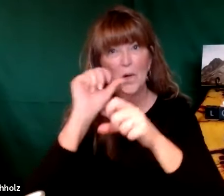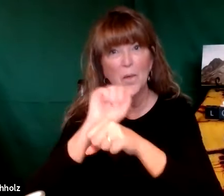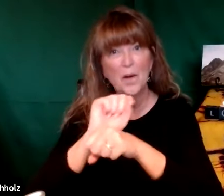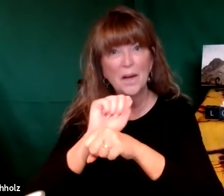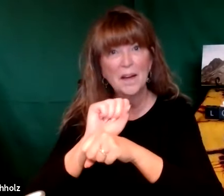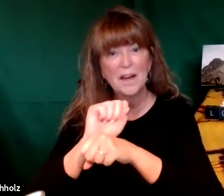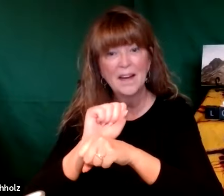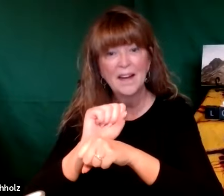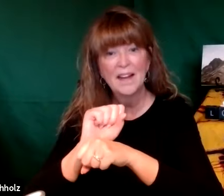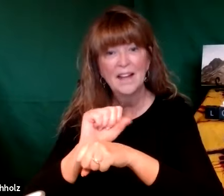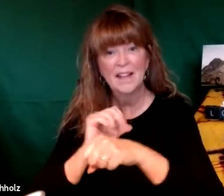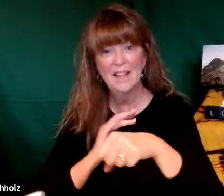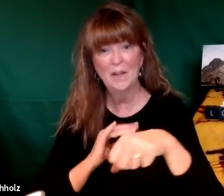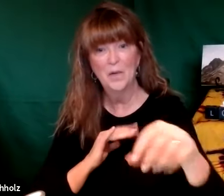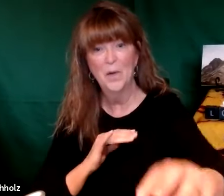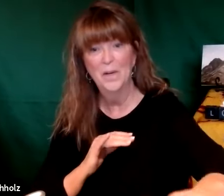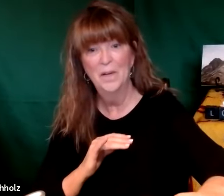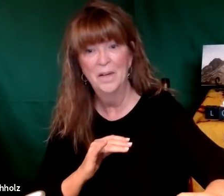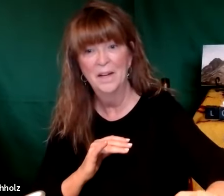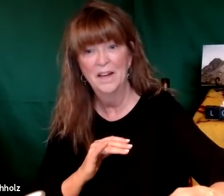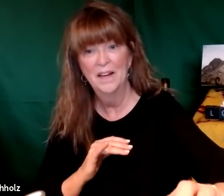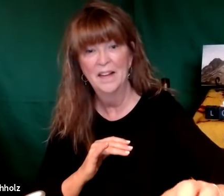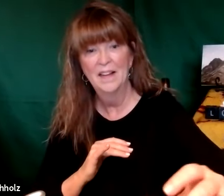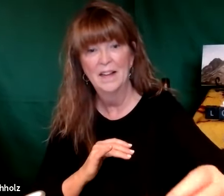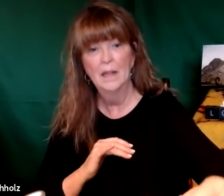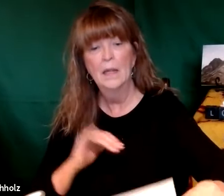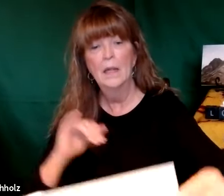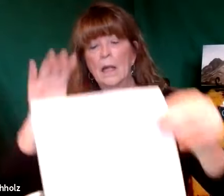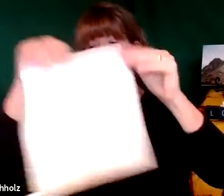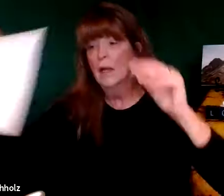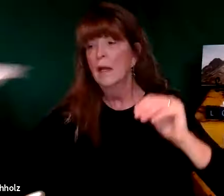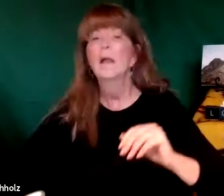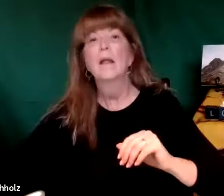so you see how that word works it calls our attention to the most salient points